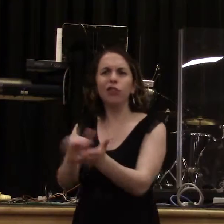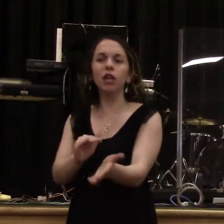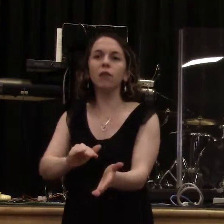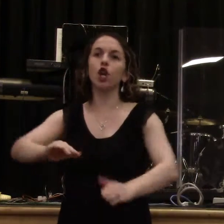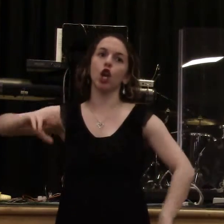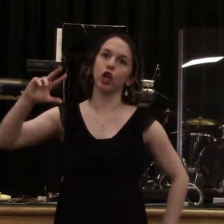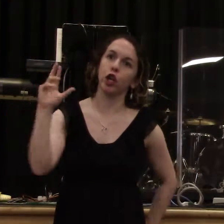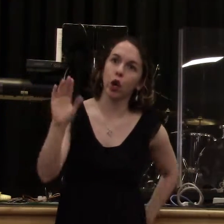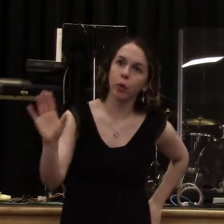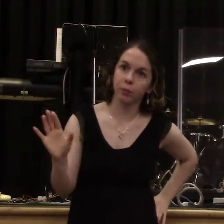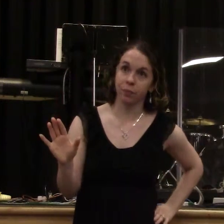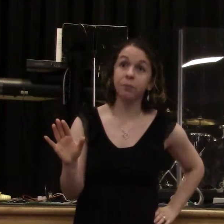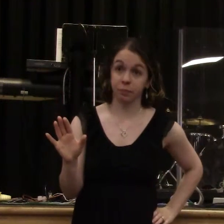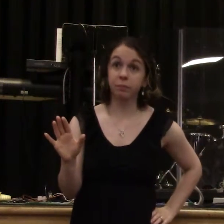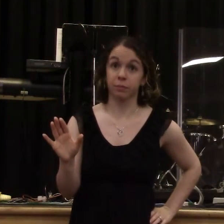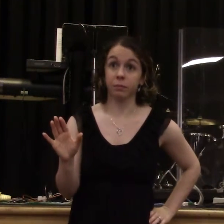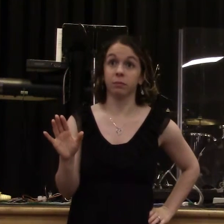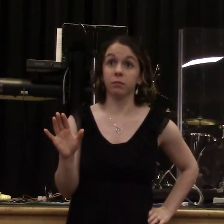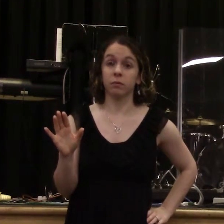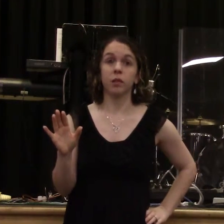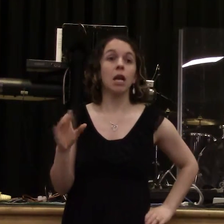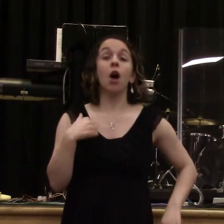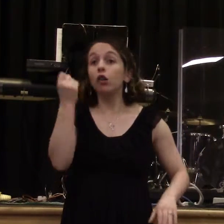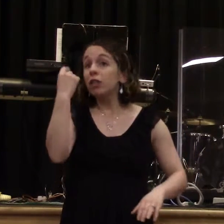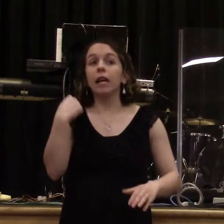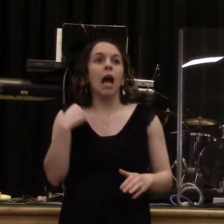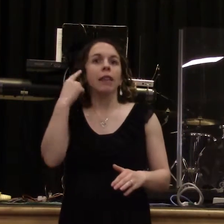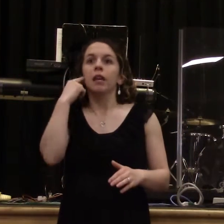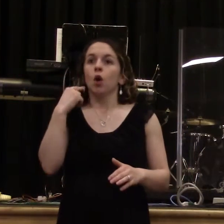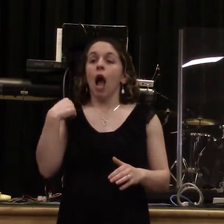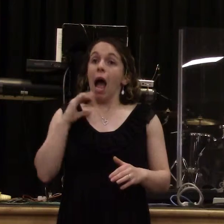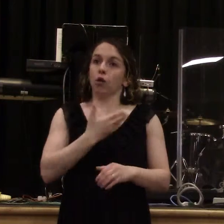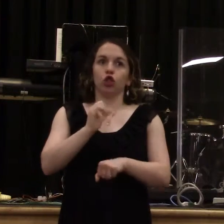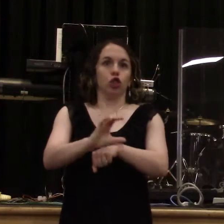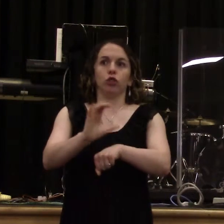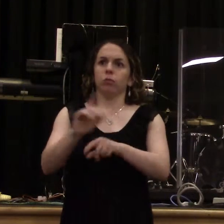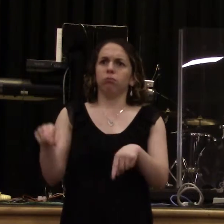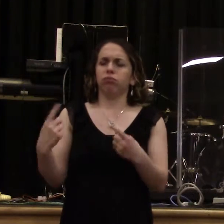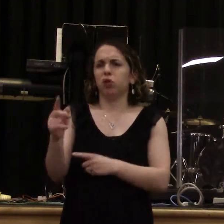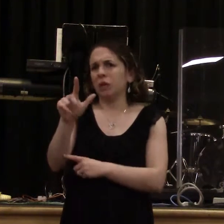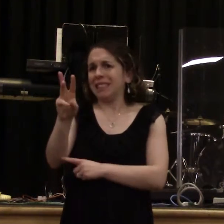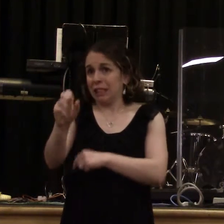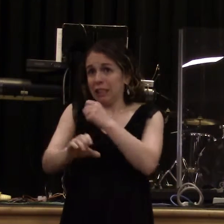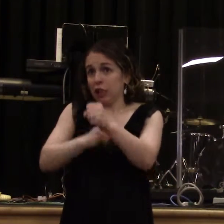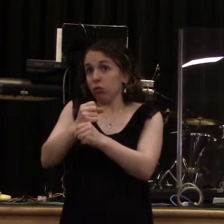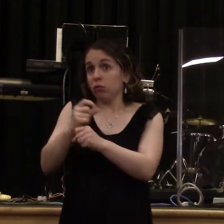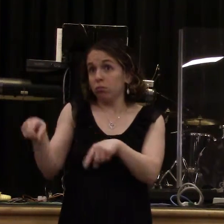five at the most that we'd have to ask people to leave because of sin of compromise or because they were trying to